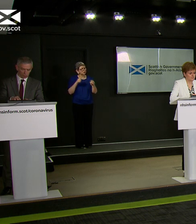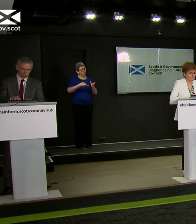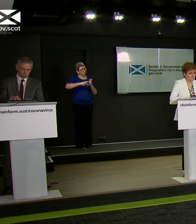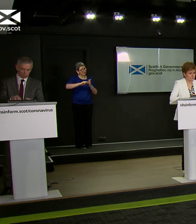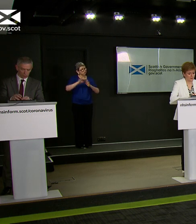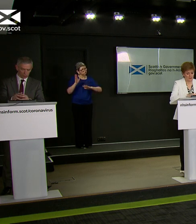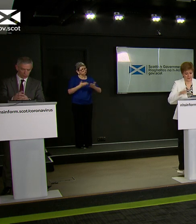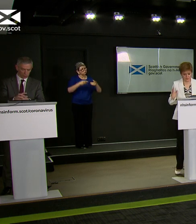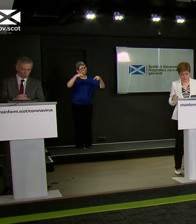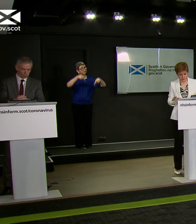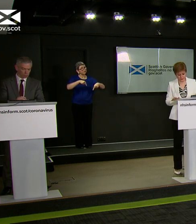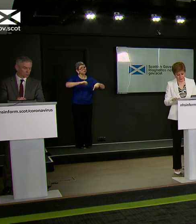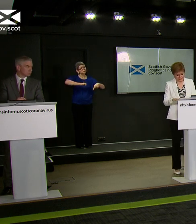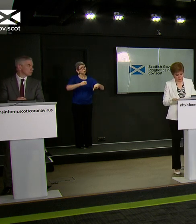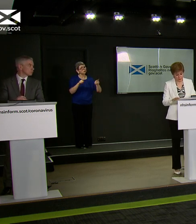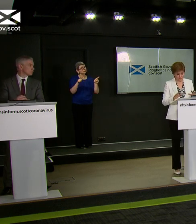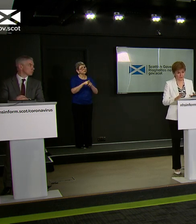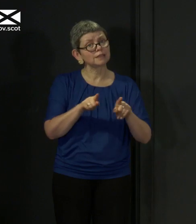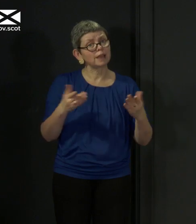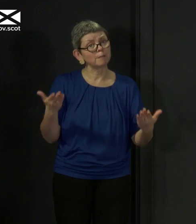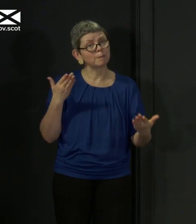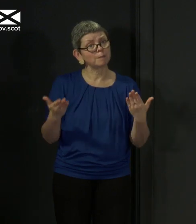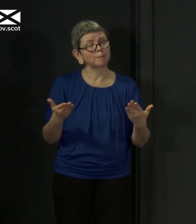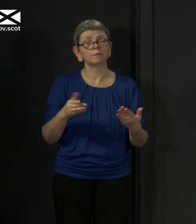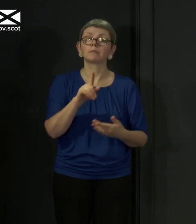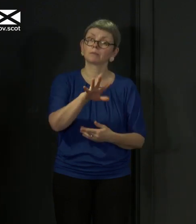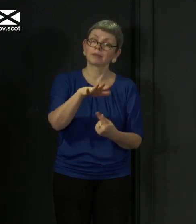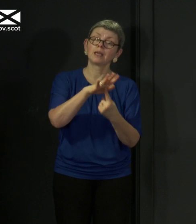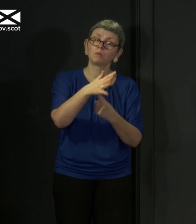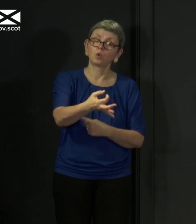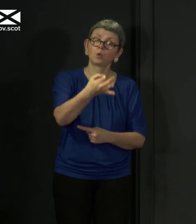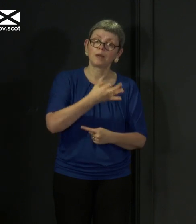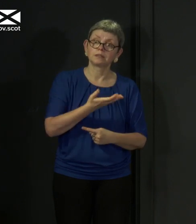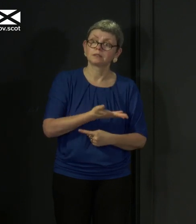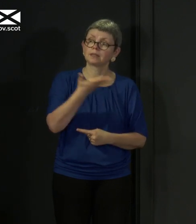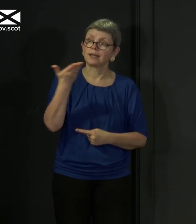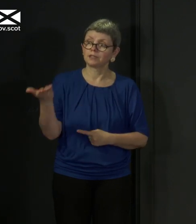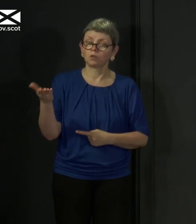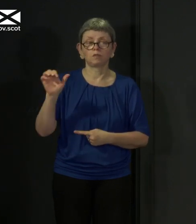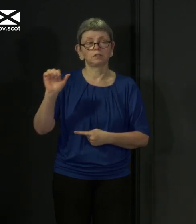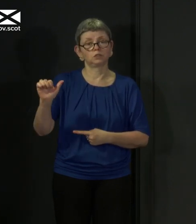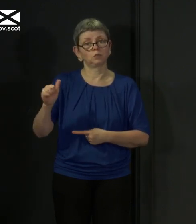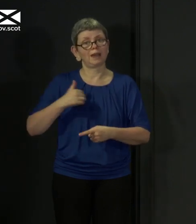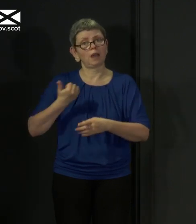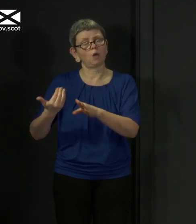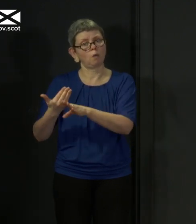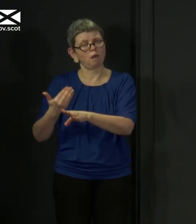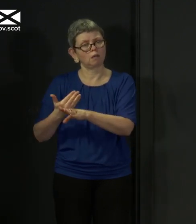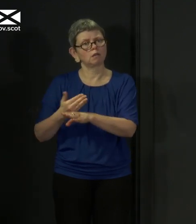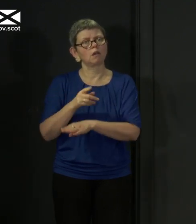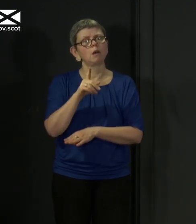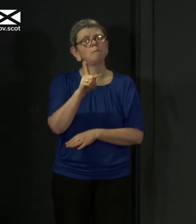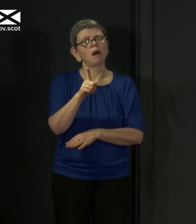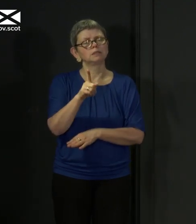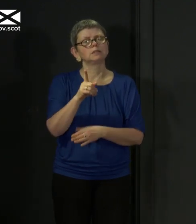in Scotland also? I'll hand over on the ethnicity point, which is a very important point to Gregor to talk about the work we are part of to try to understand that more.